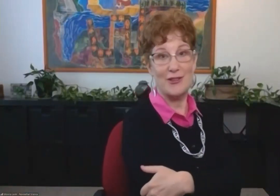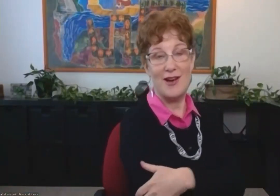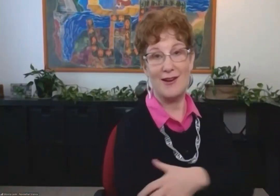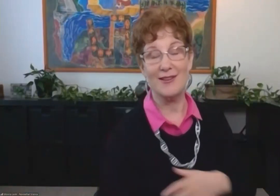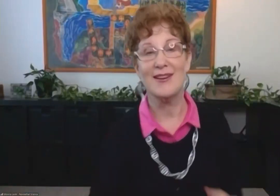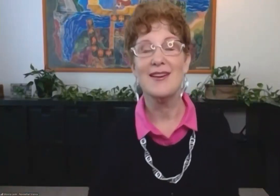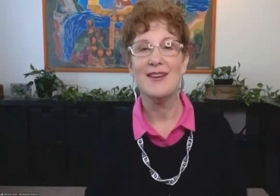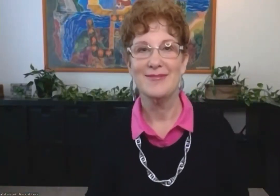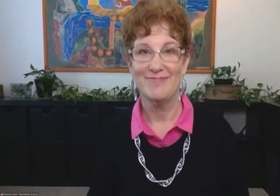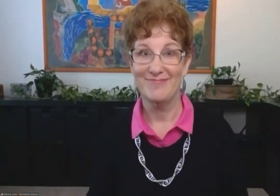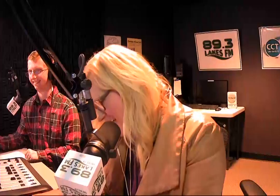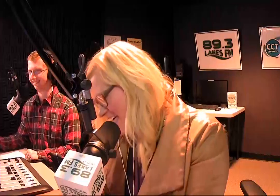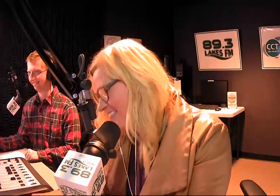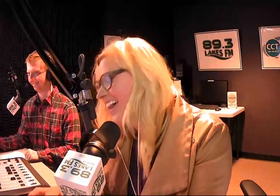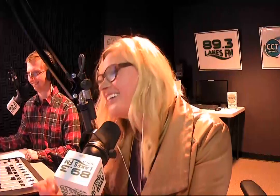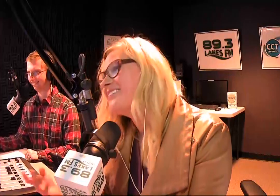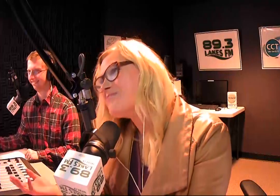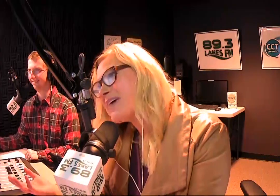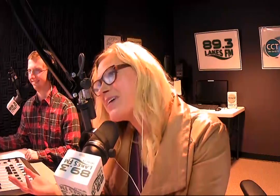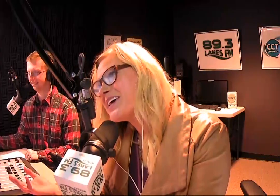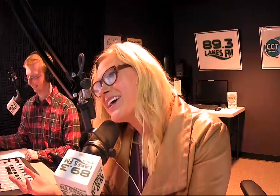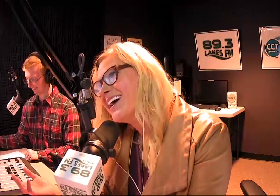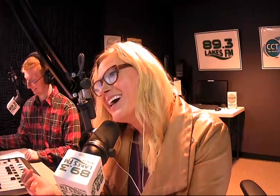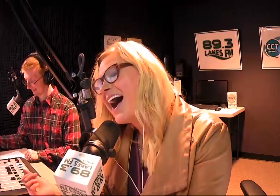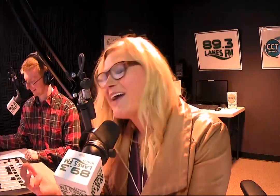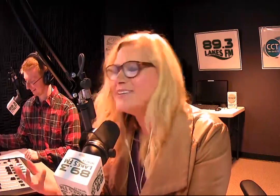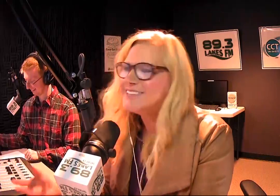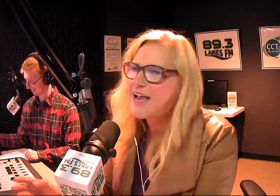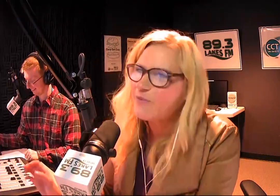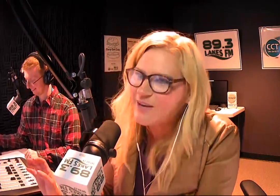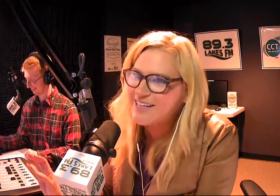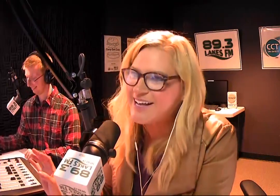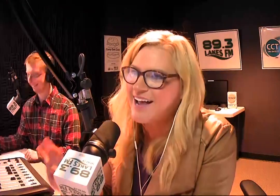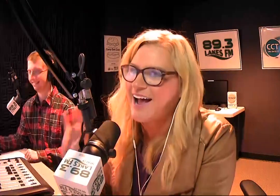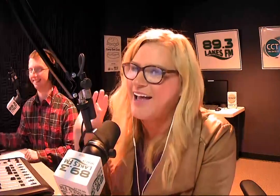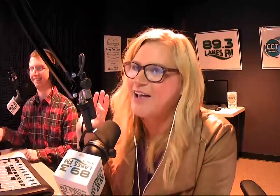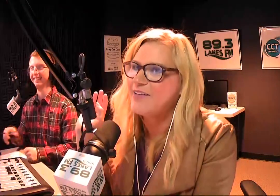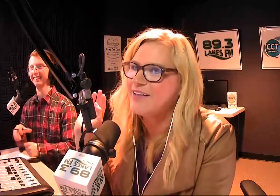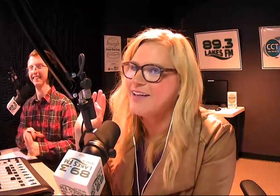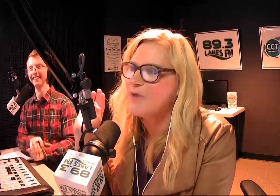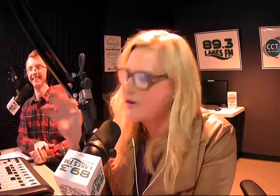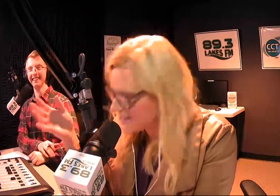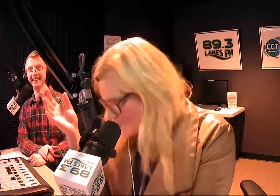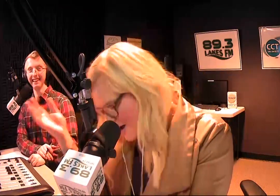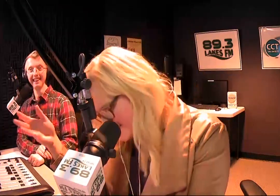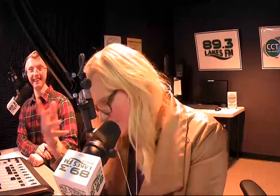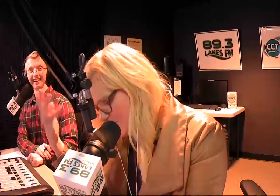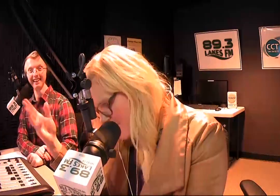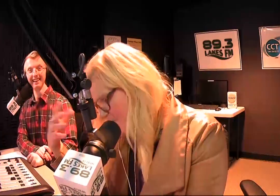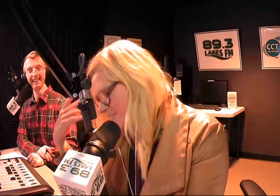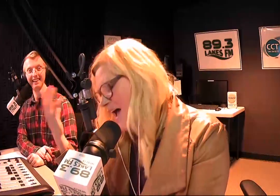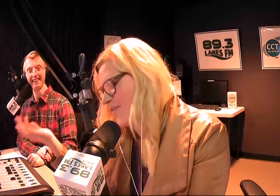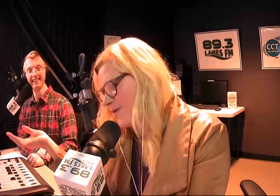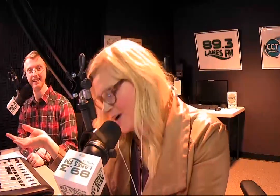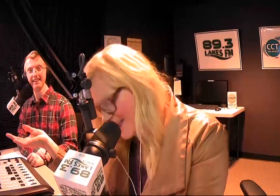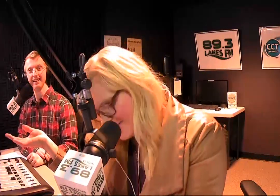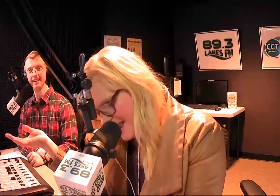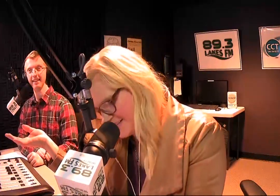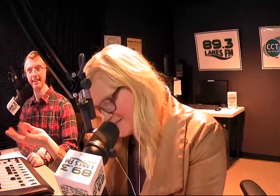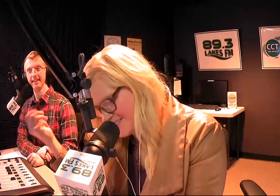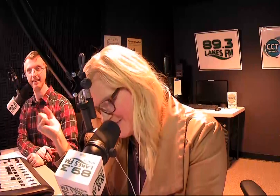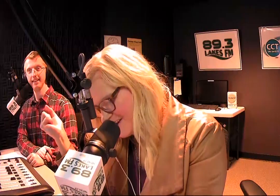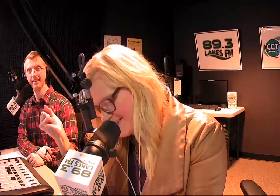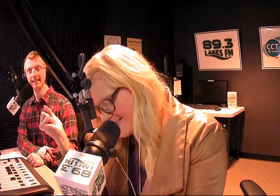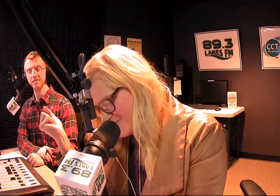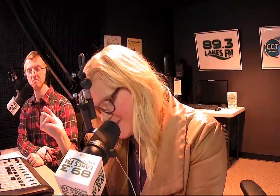and stuck out your tongue. Right? Maybe. I will say it wasn't, it wasn't directed to me. It was how they were